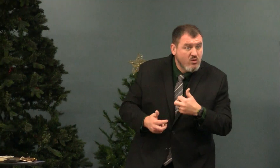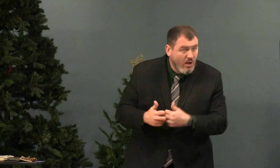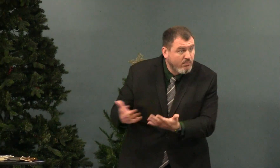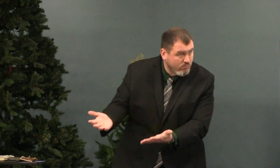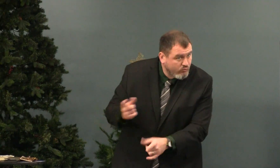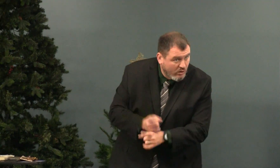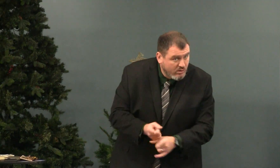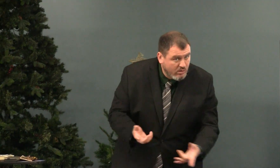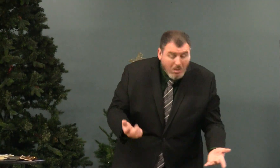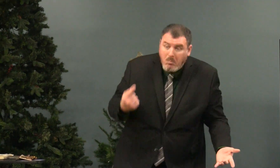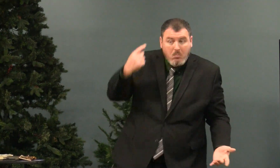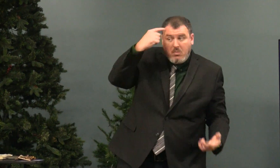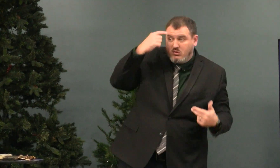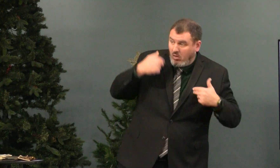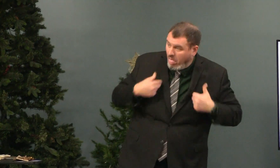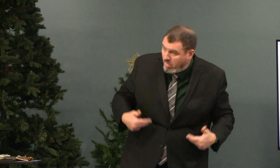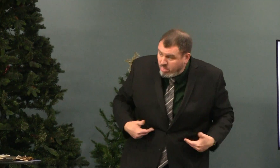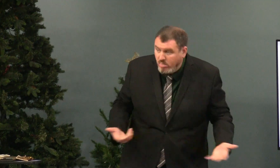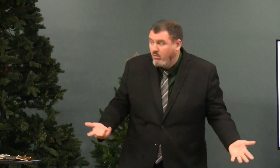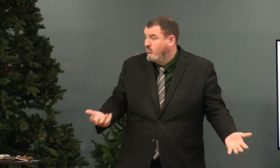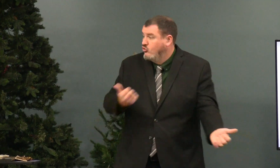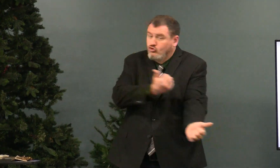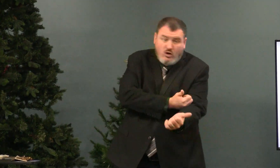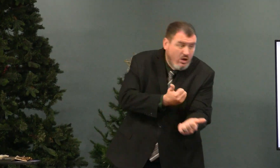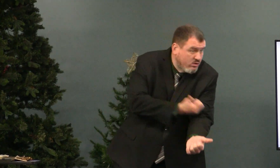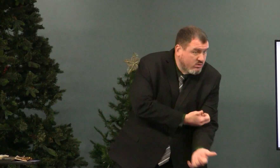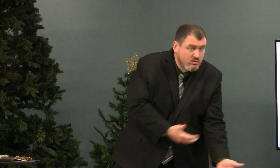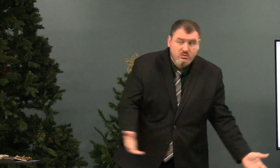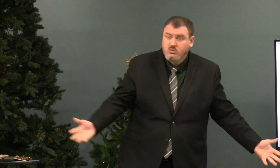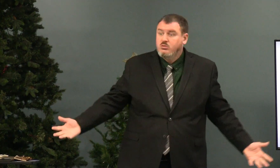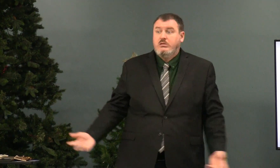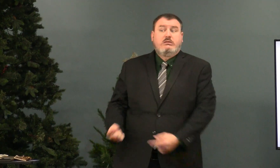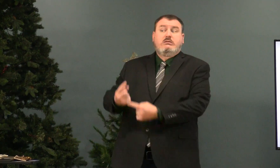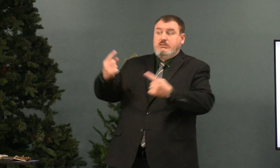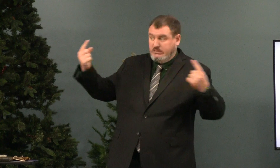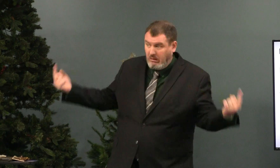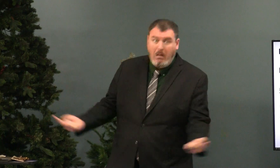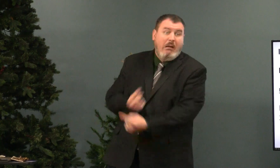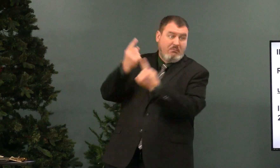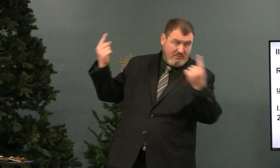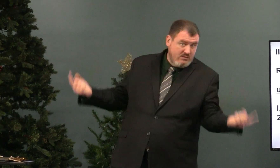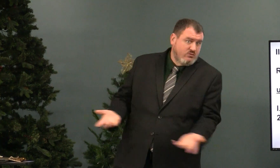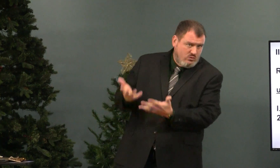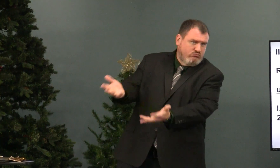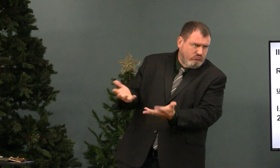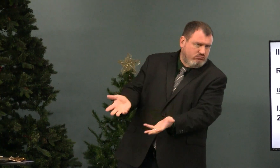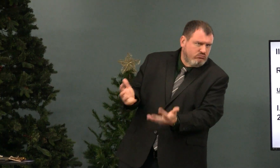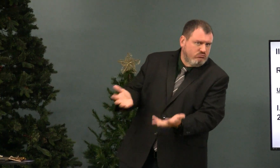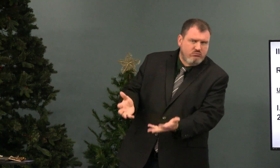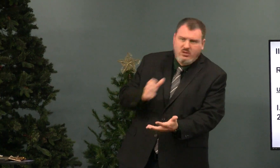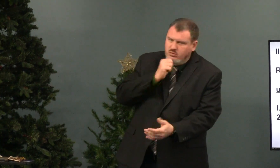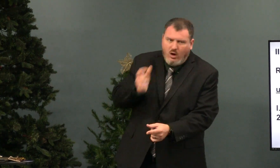completely out of it. He had a problem, right? Whether it was mental health or drugs, something was wrong.